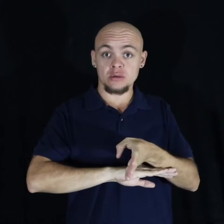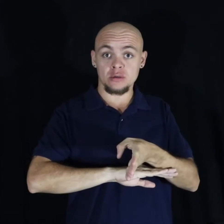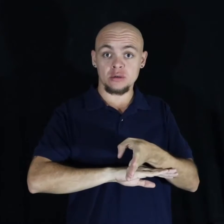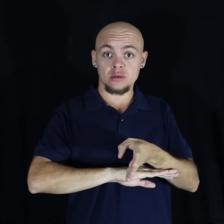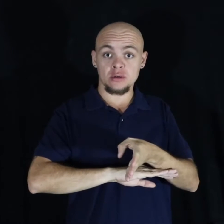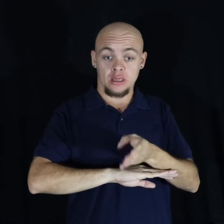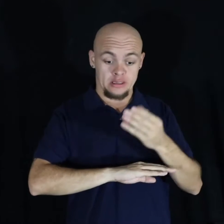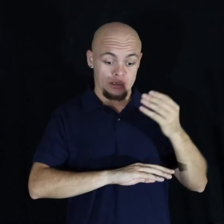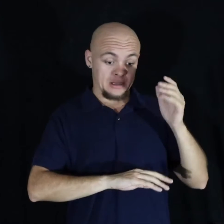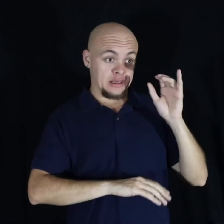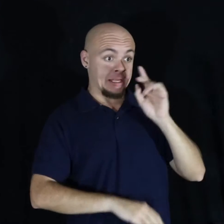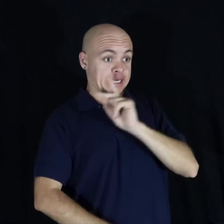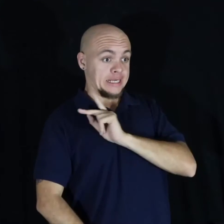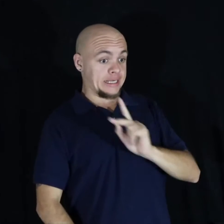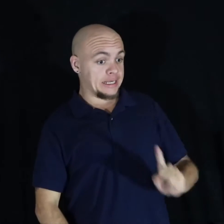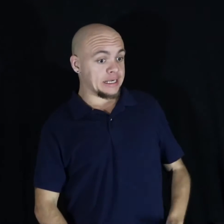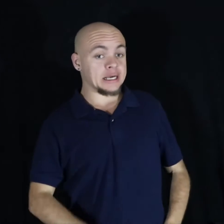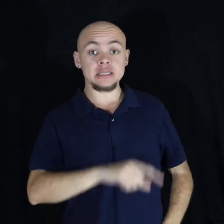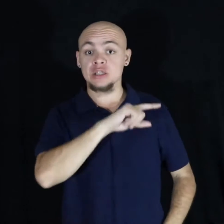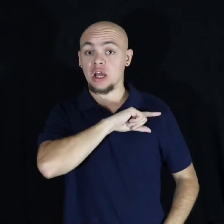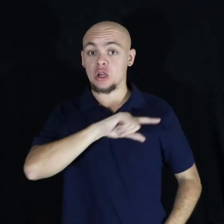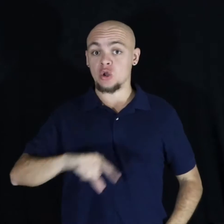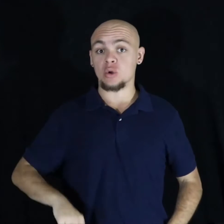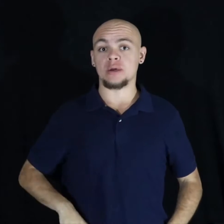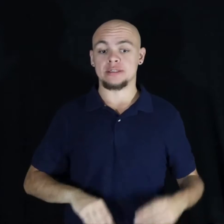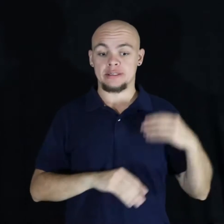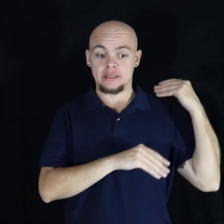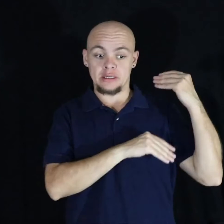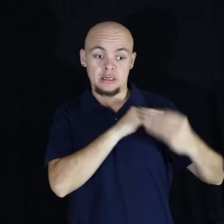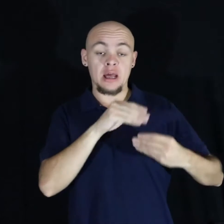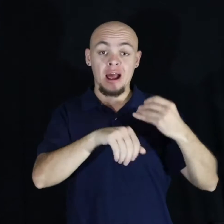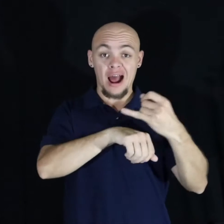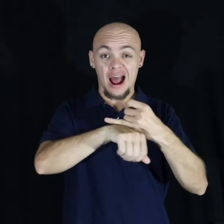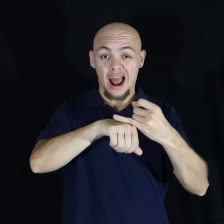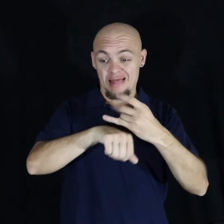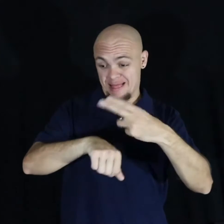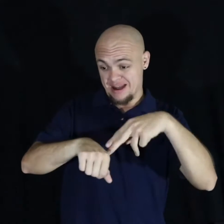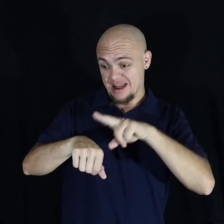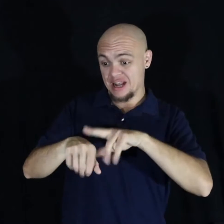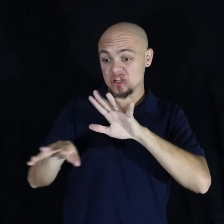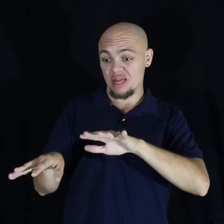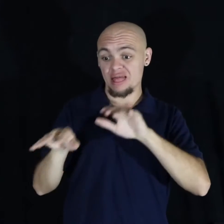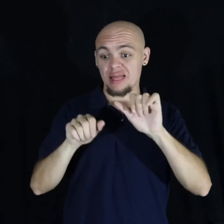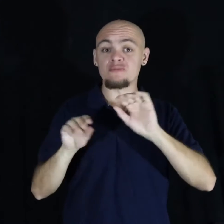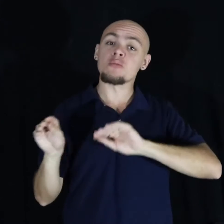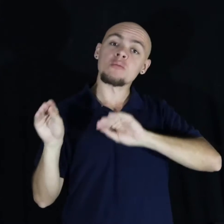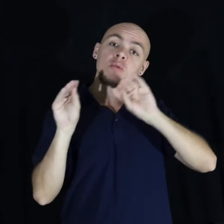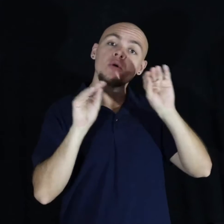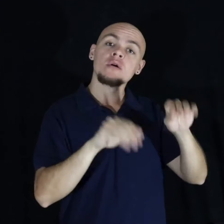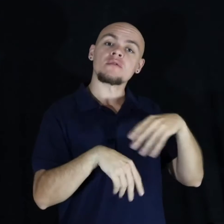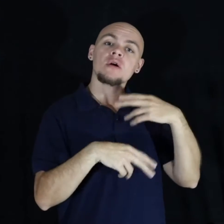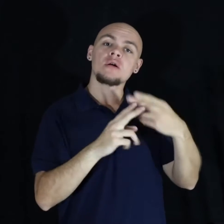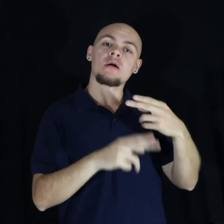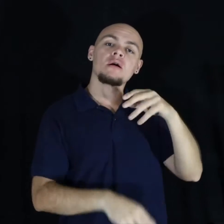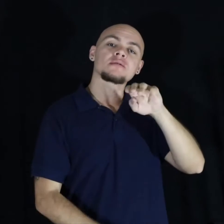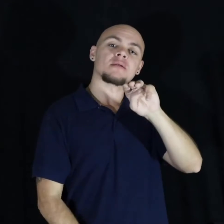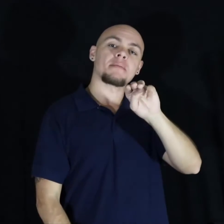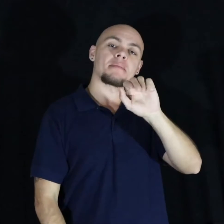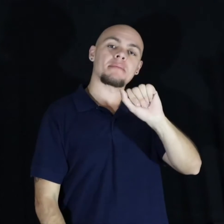of these kings and these queens left that island nation and they went to another island called Manhattan.